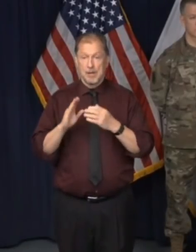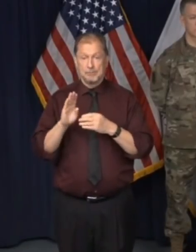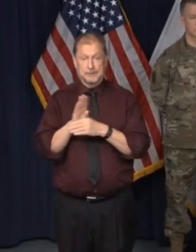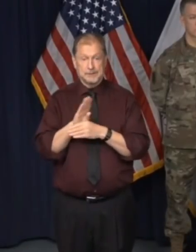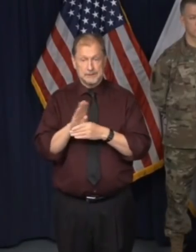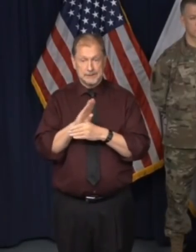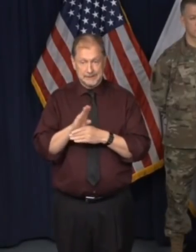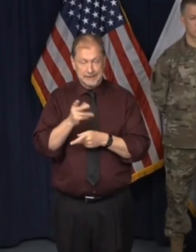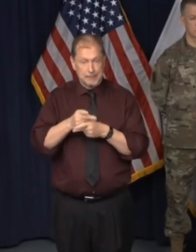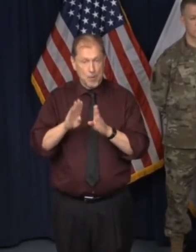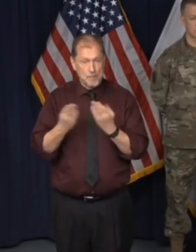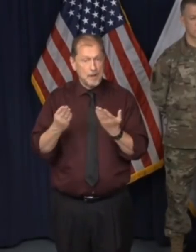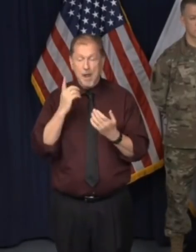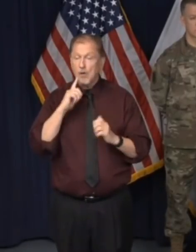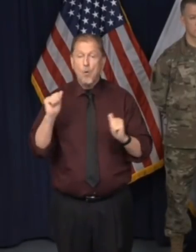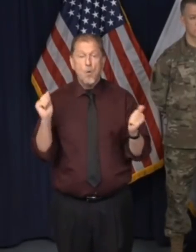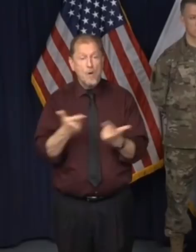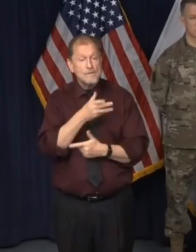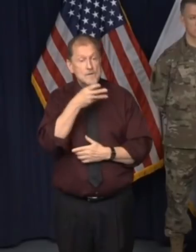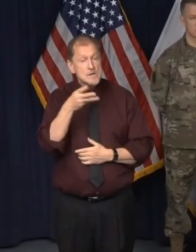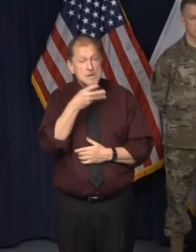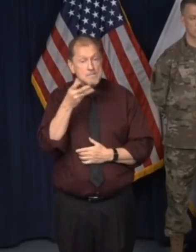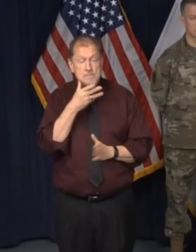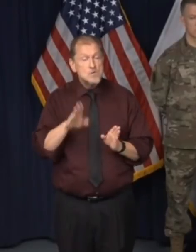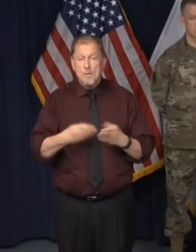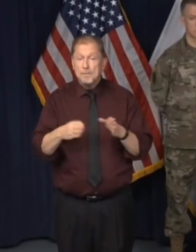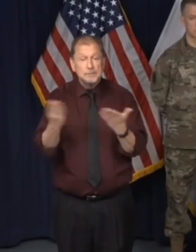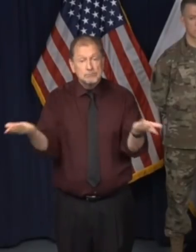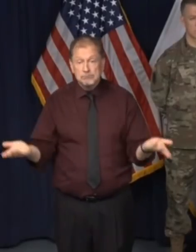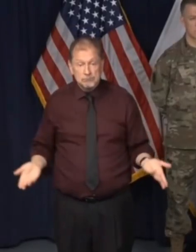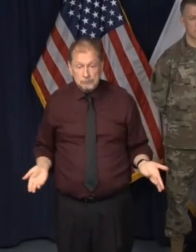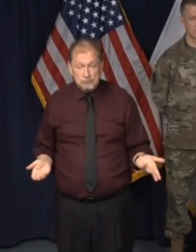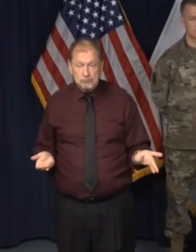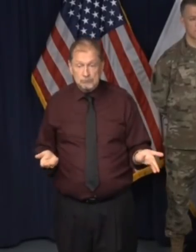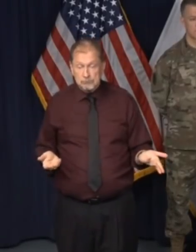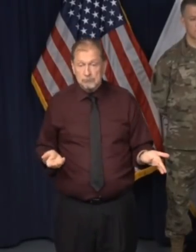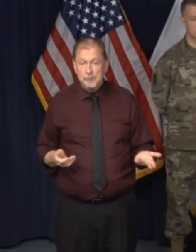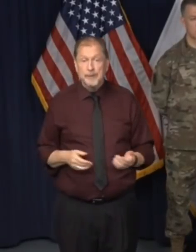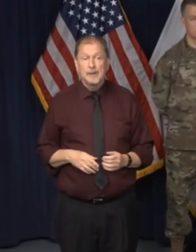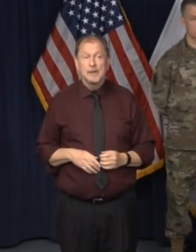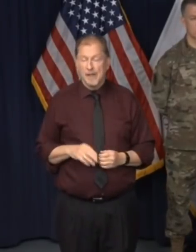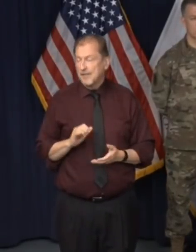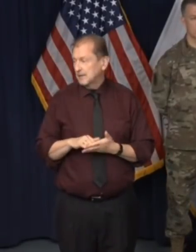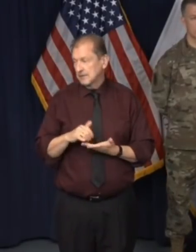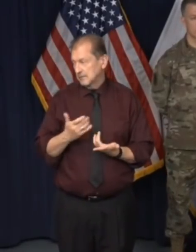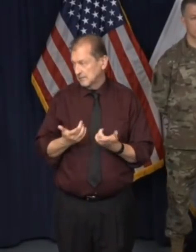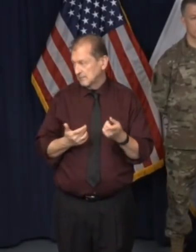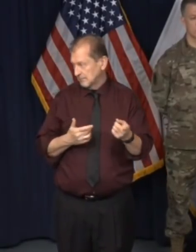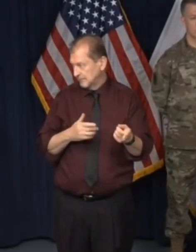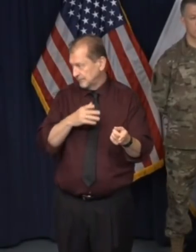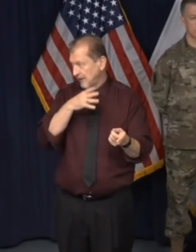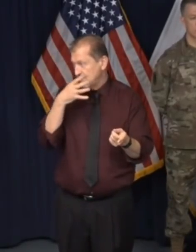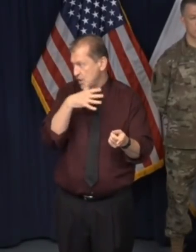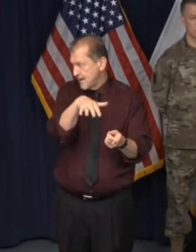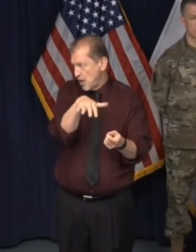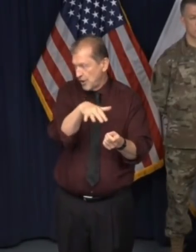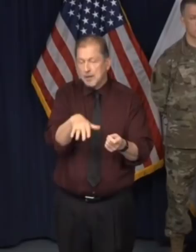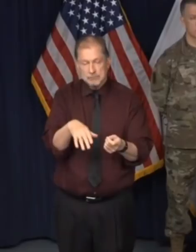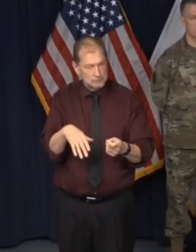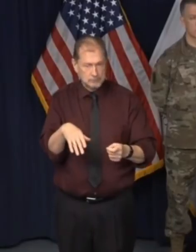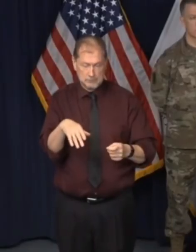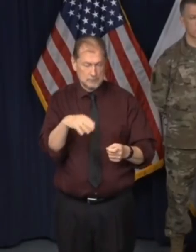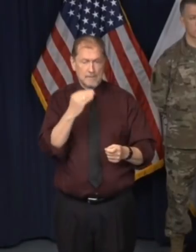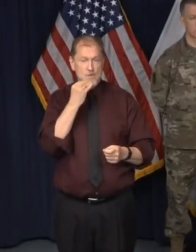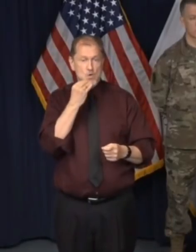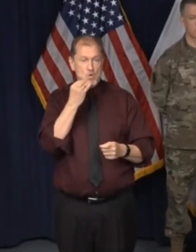everything that's agriculture related, which is entirely, almost entirely in rural communities. So we are thinking about, um,